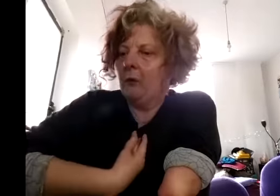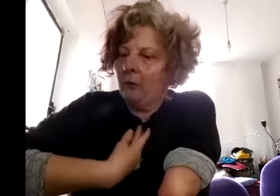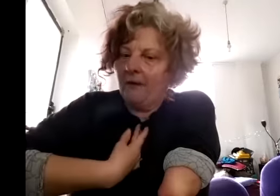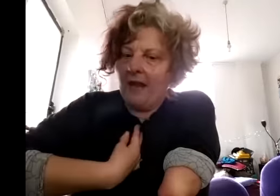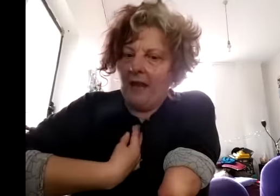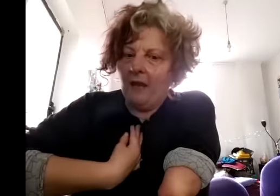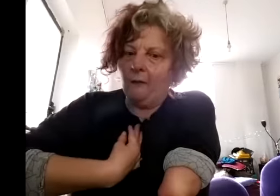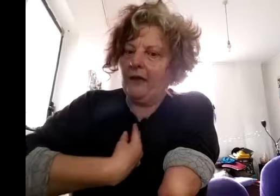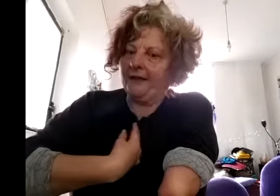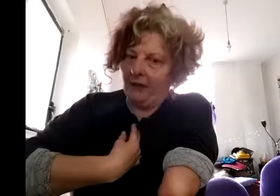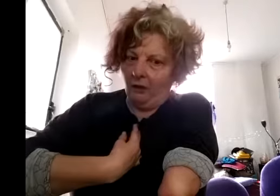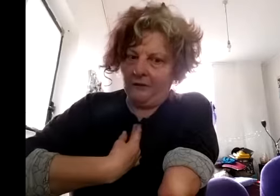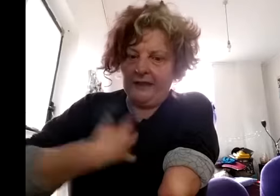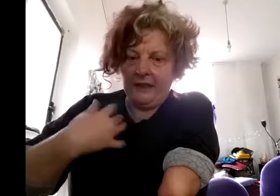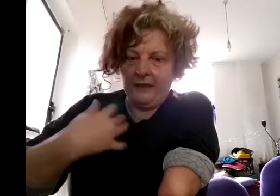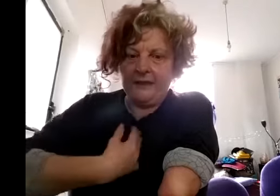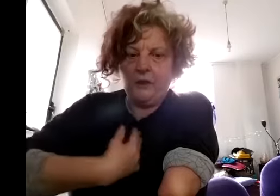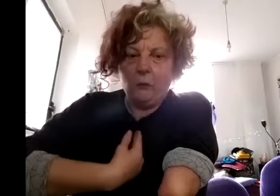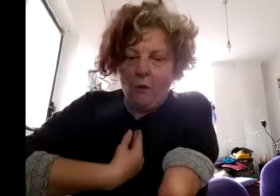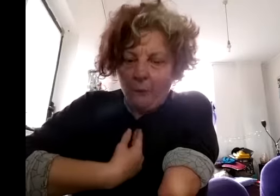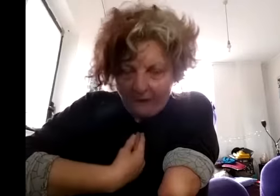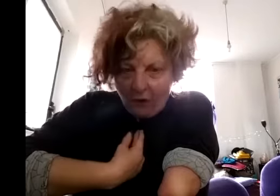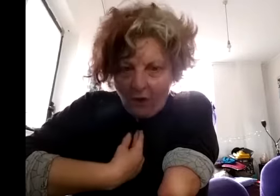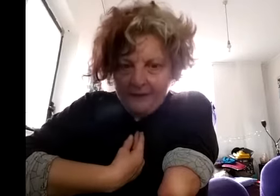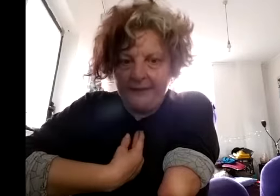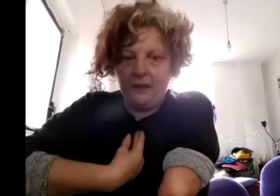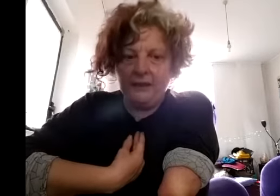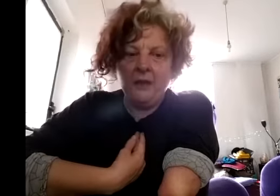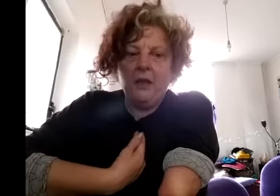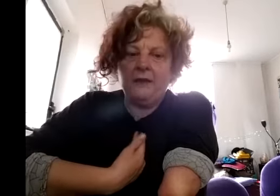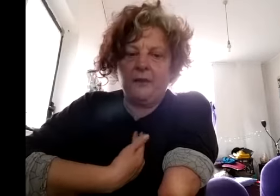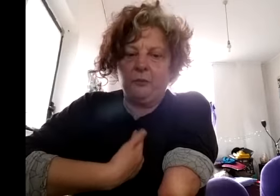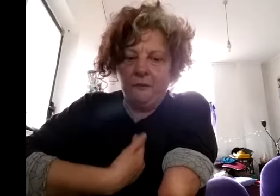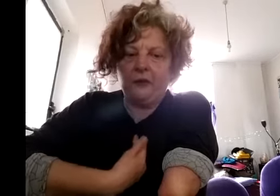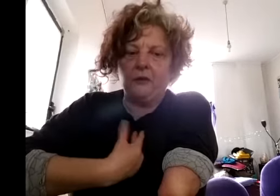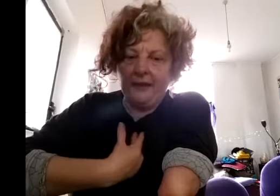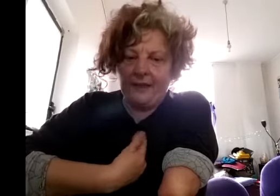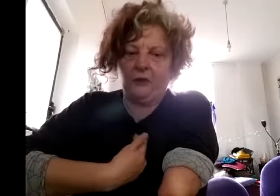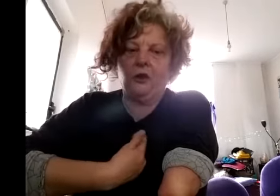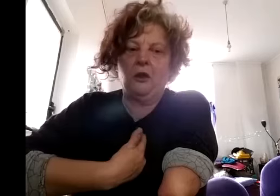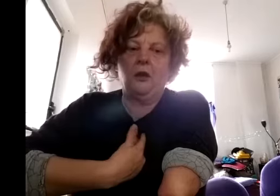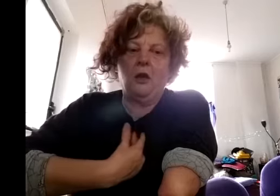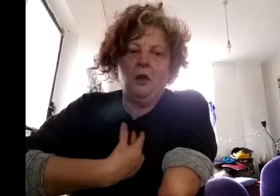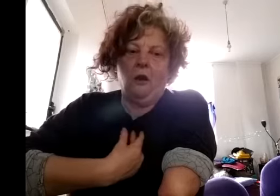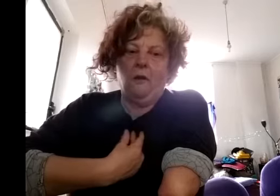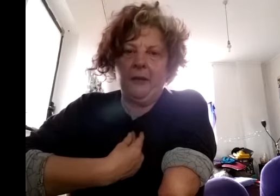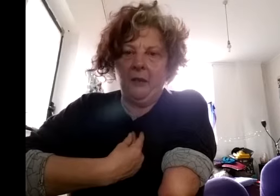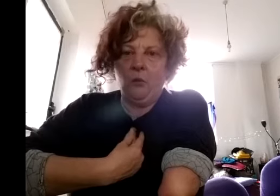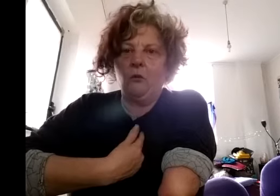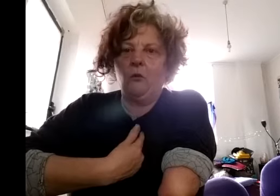were there for ourselves that in like what the way that i see it is it's a professionalization of people who